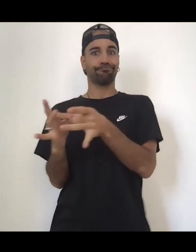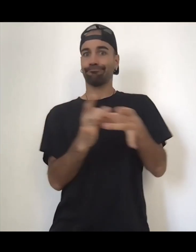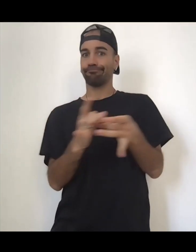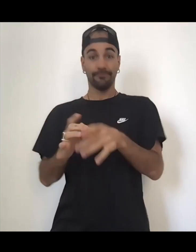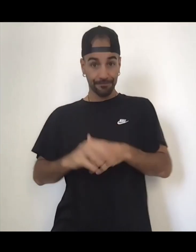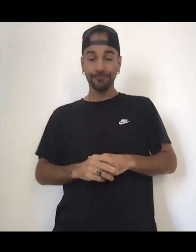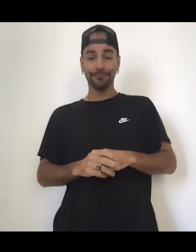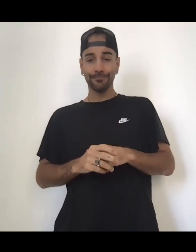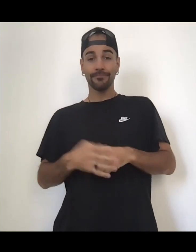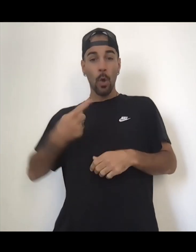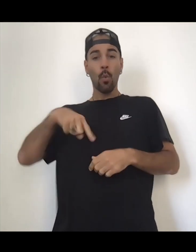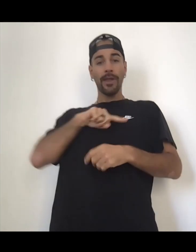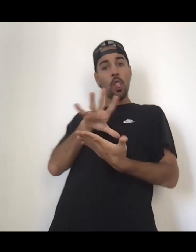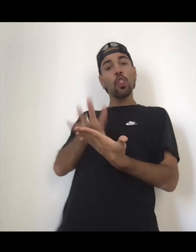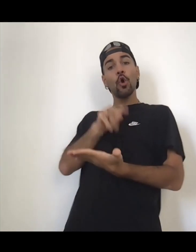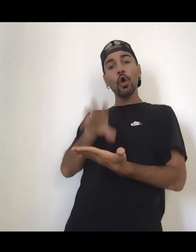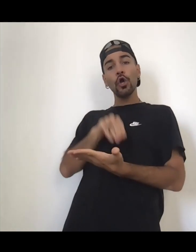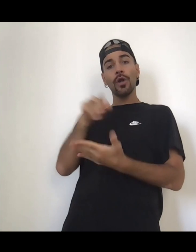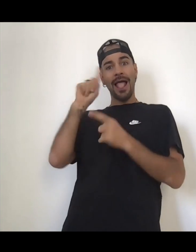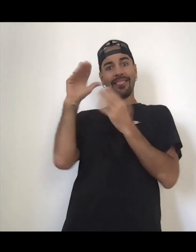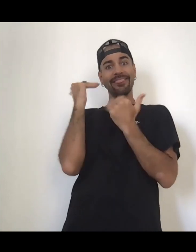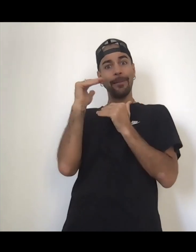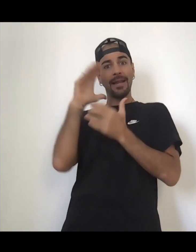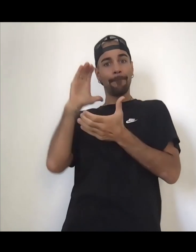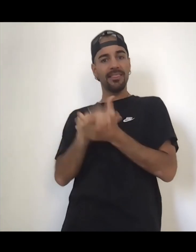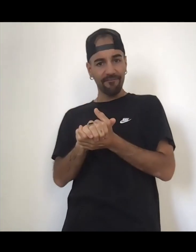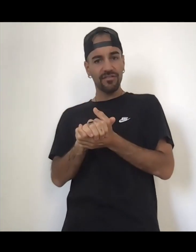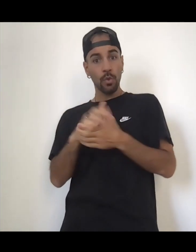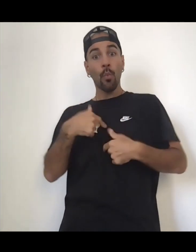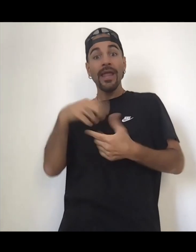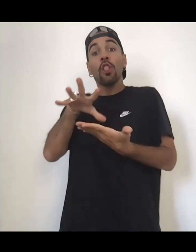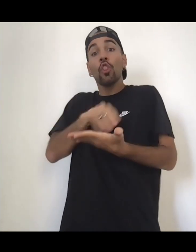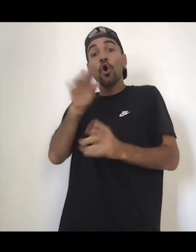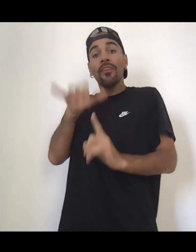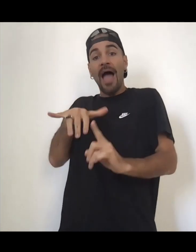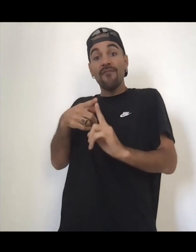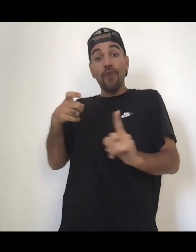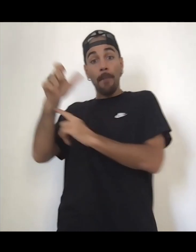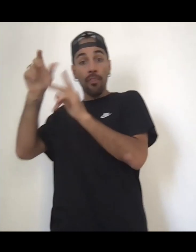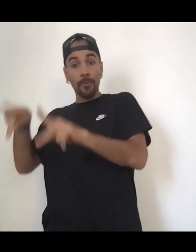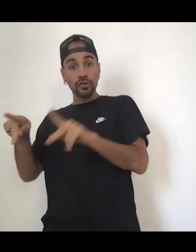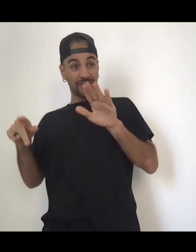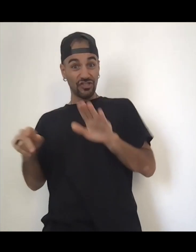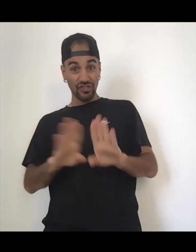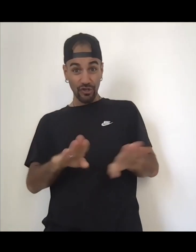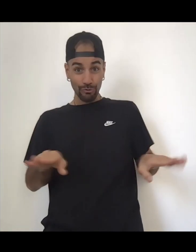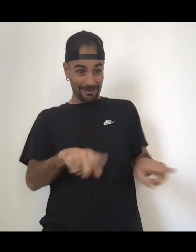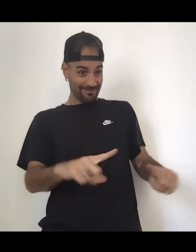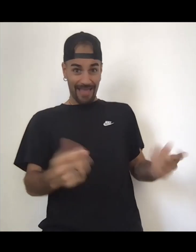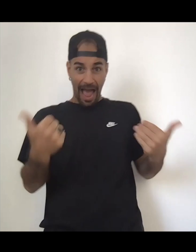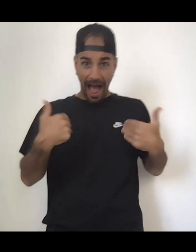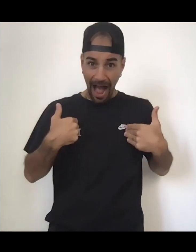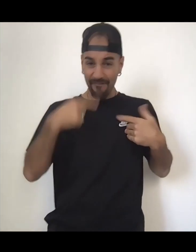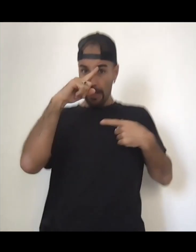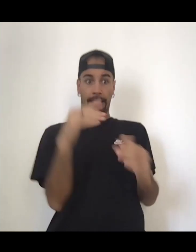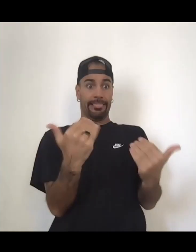taught limiting beliefs. A child doesn't have limiting beliefs. You literally pick those up from someone or somewhere,